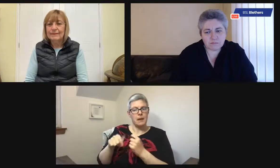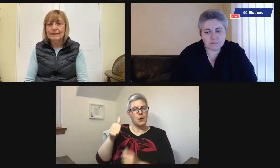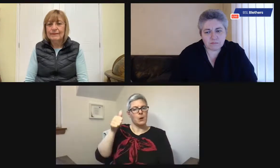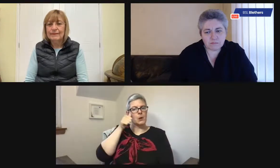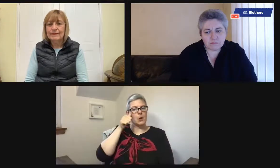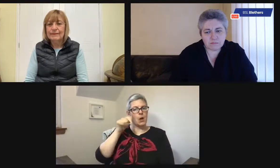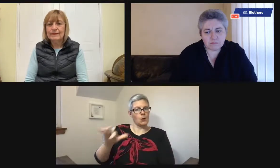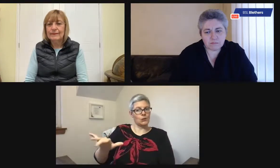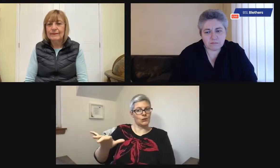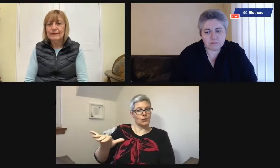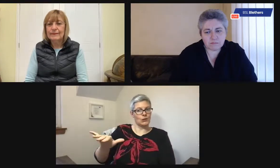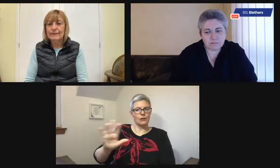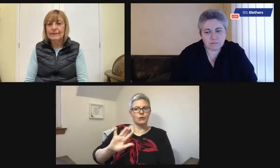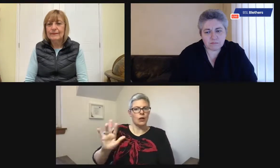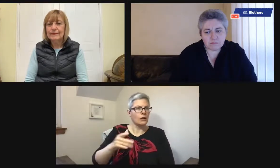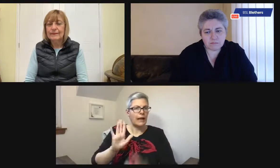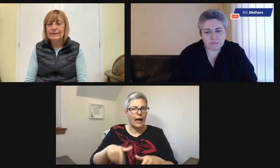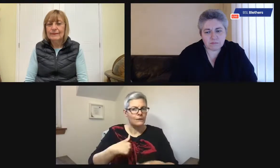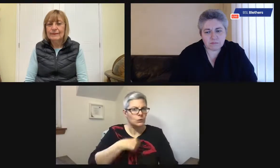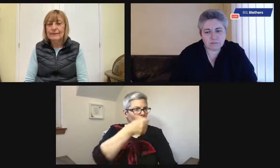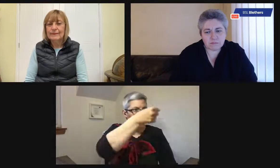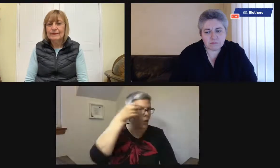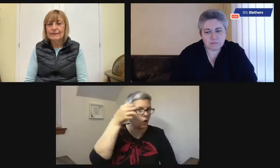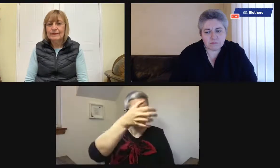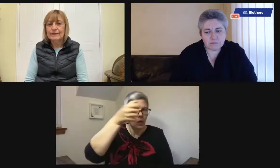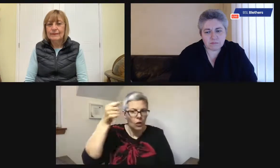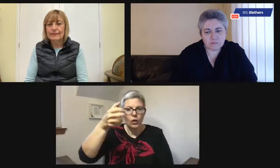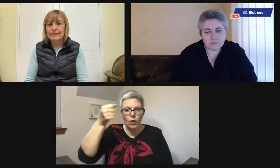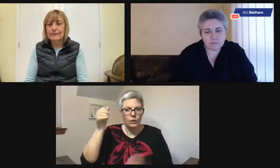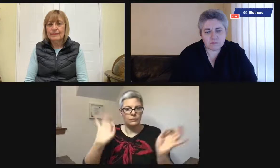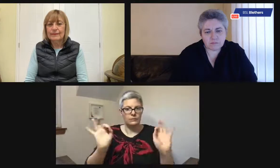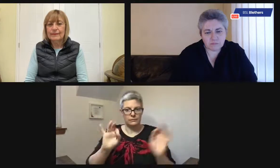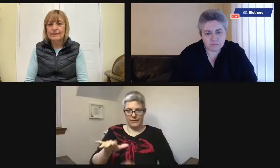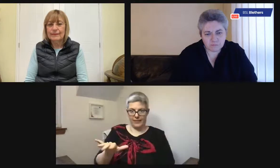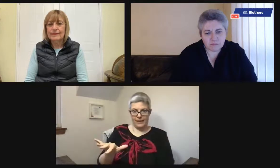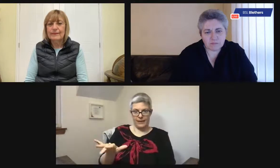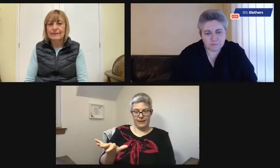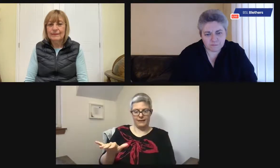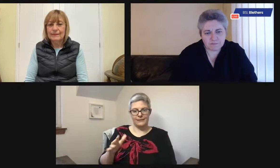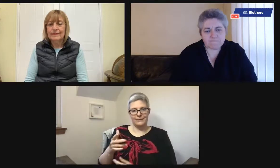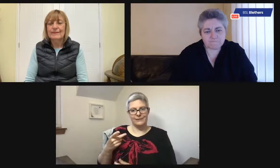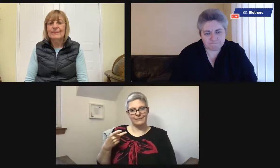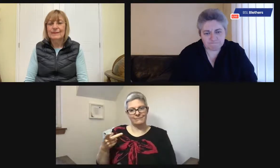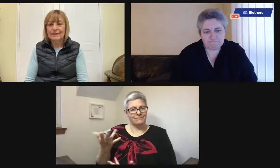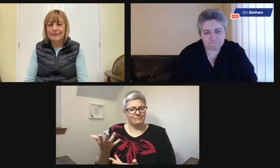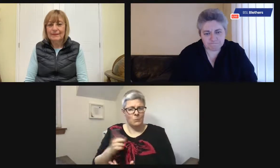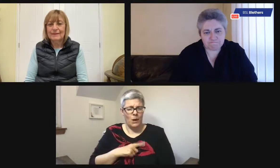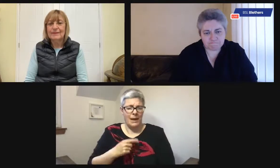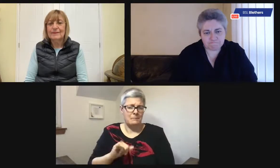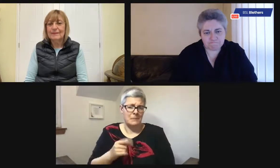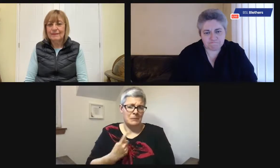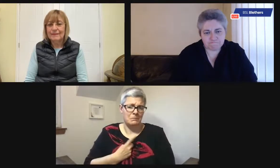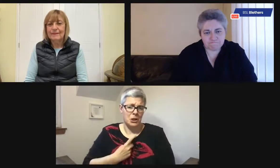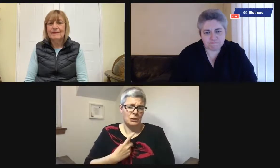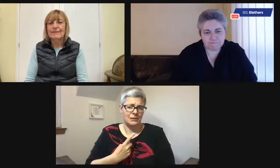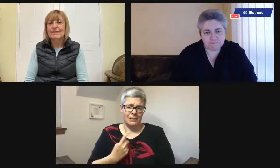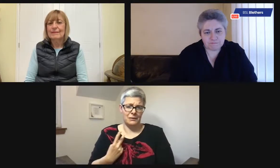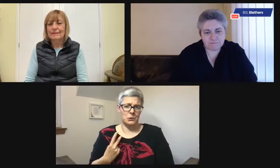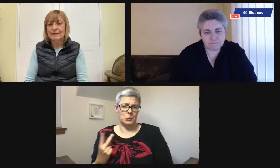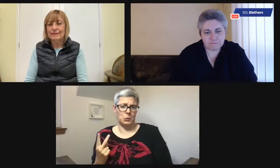on the surface or on some display and not put them away in a cupboard so the person doesn't have to continually look